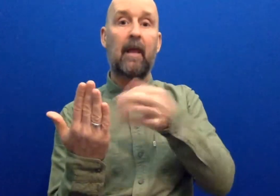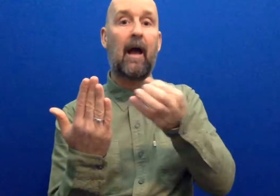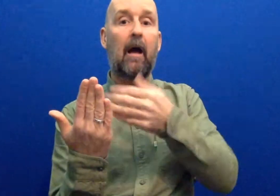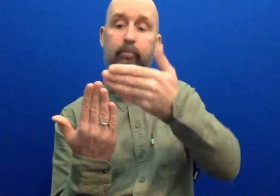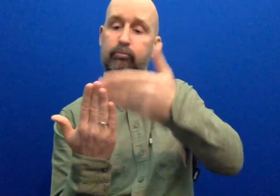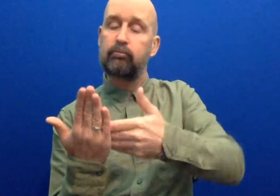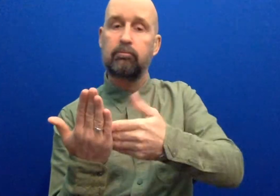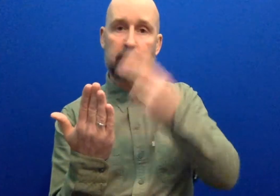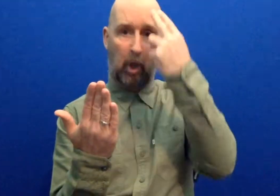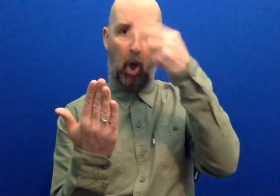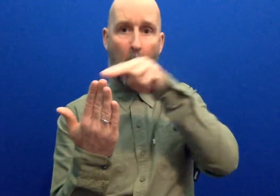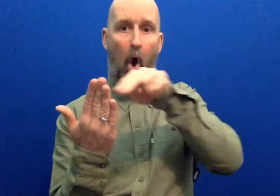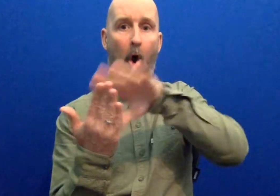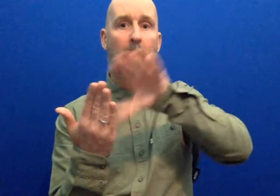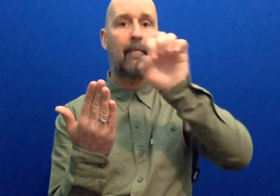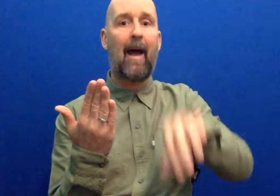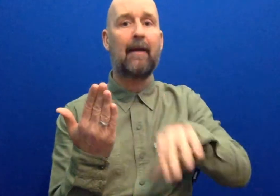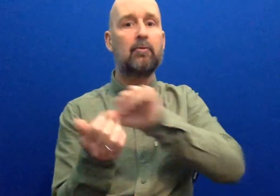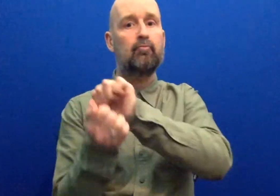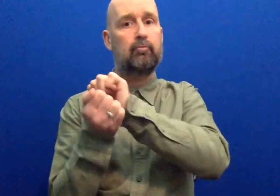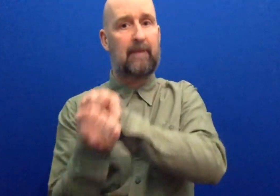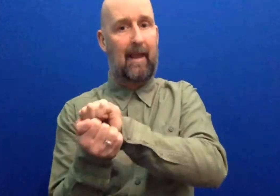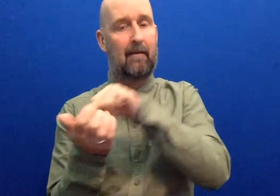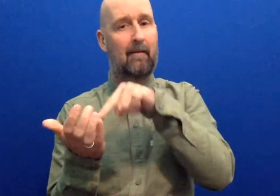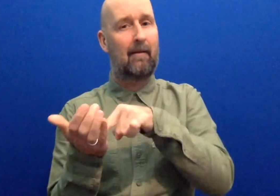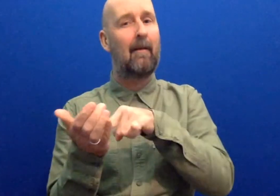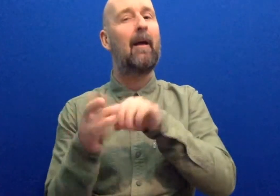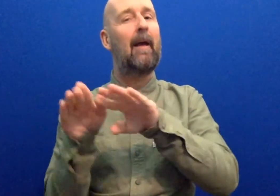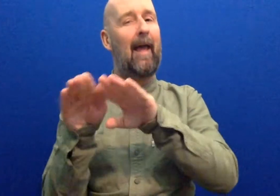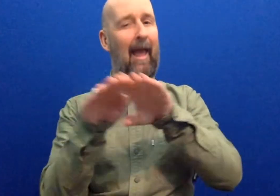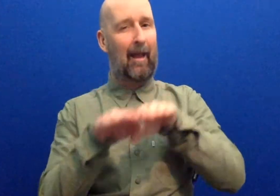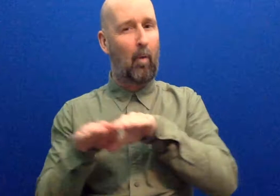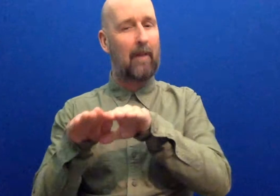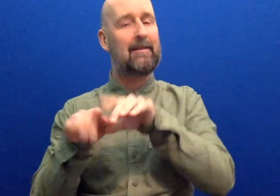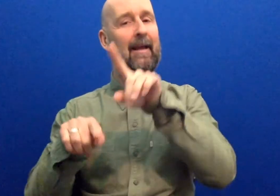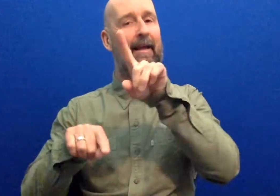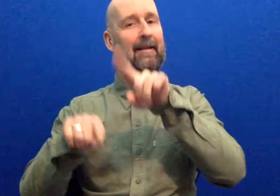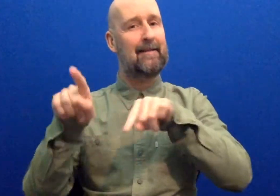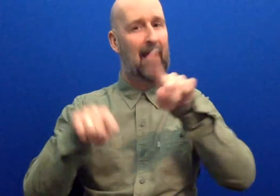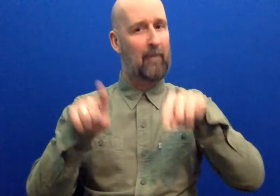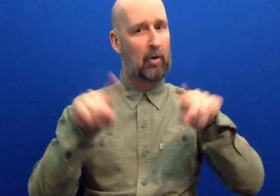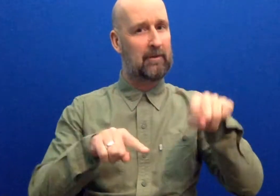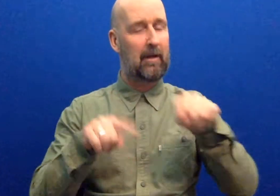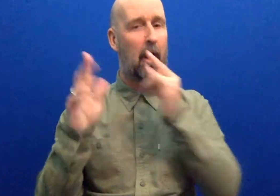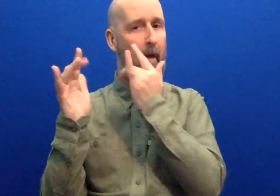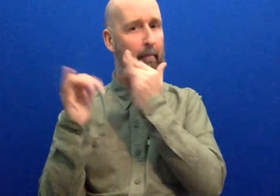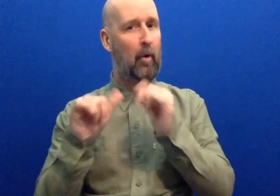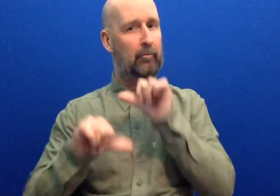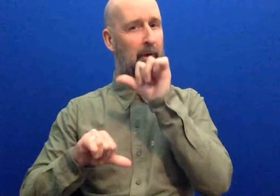and retain it as part of our equality and diversity monitoring process?